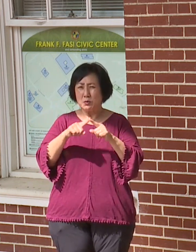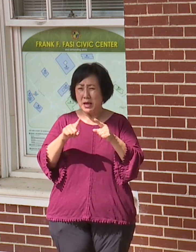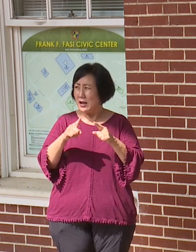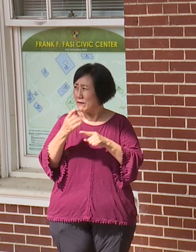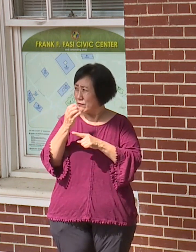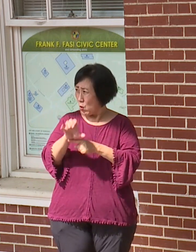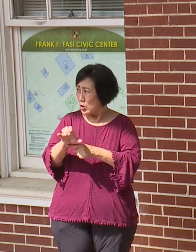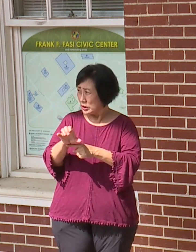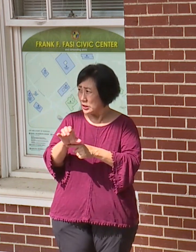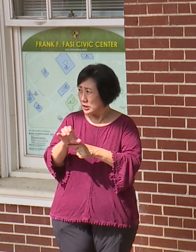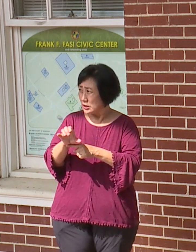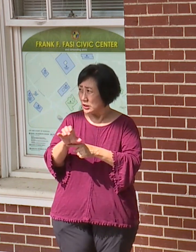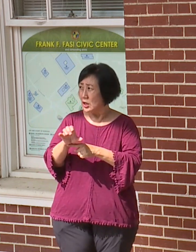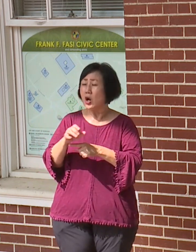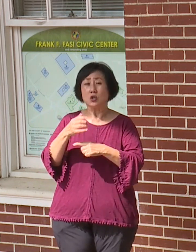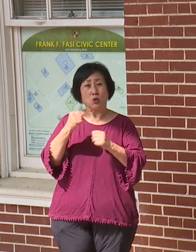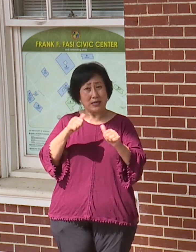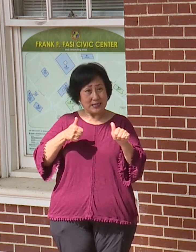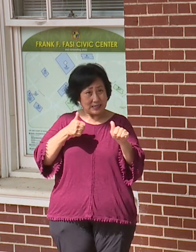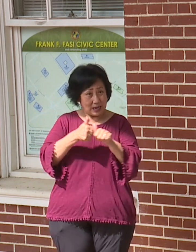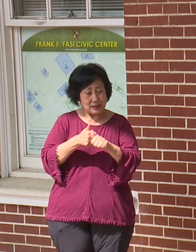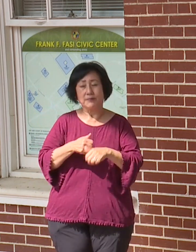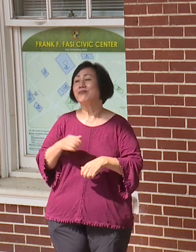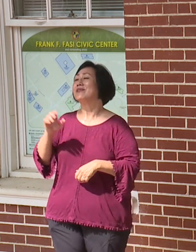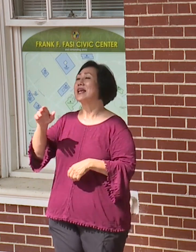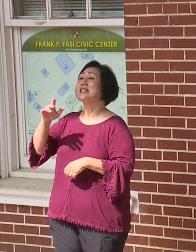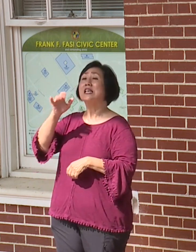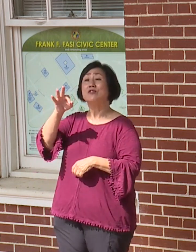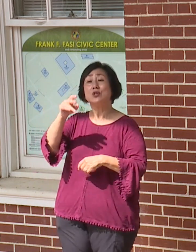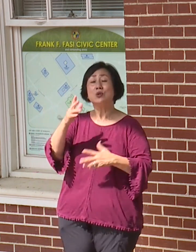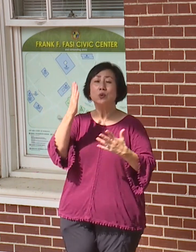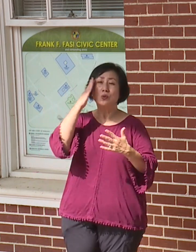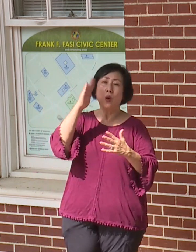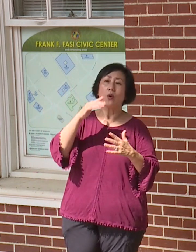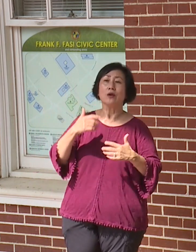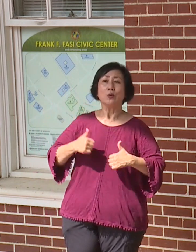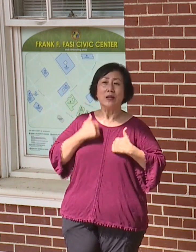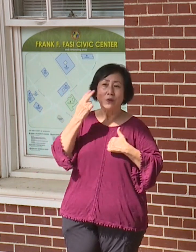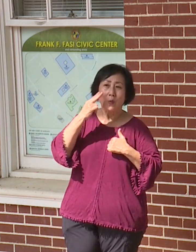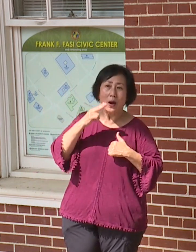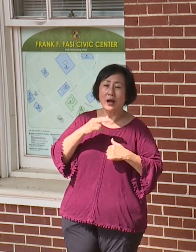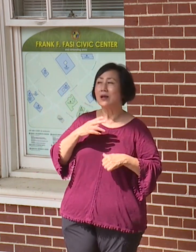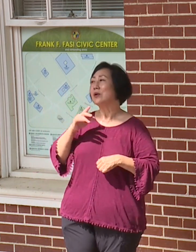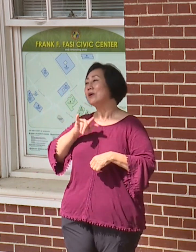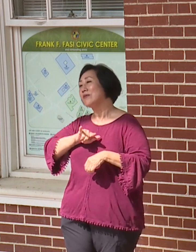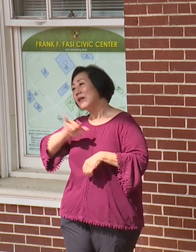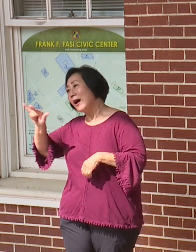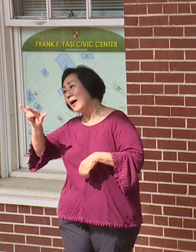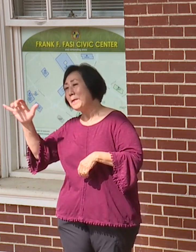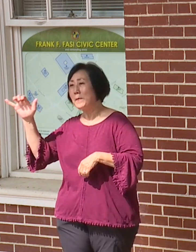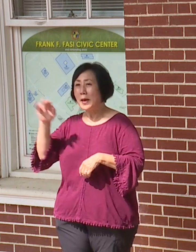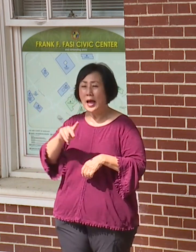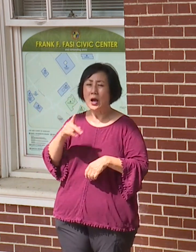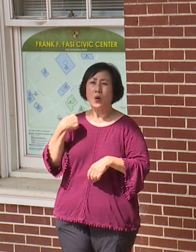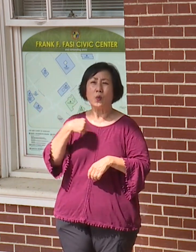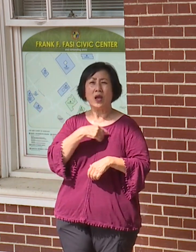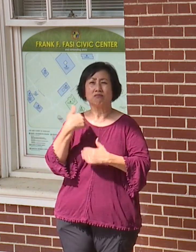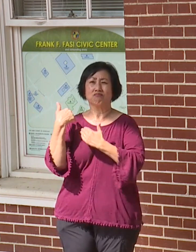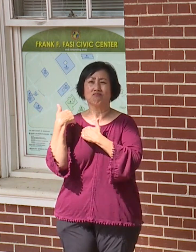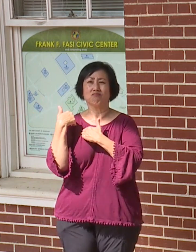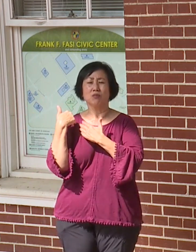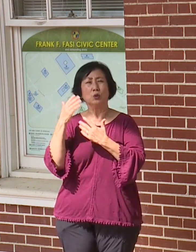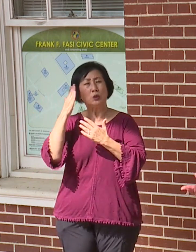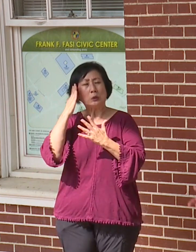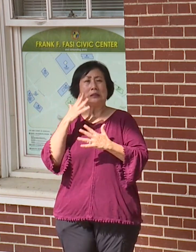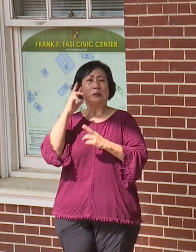But my hope is, if you're a returning resident, you know, there is kuleana, right? We all feel kuleana to our family, to our neighborhood, to our workers,